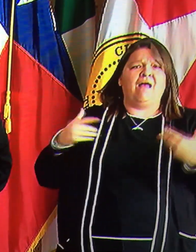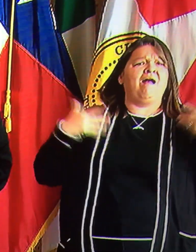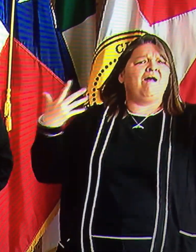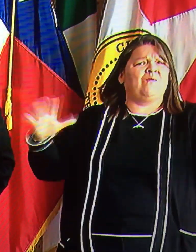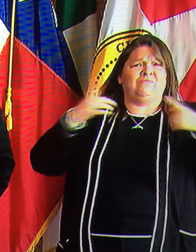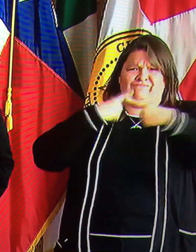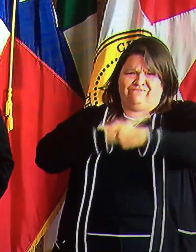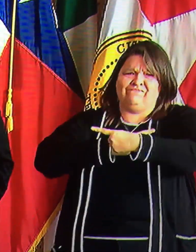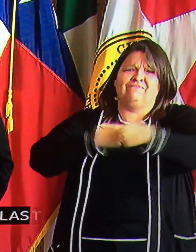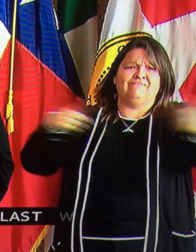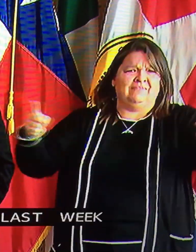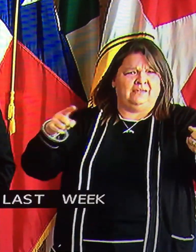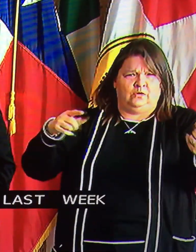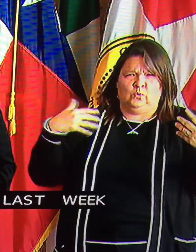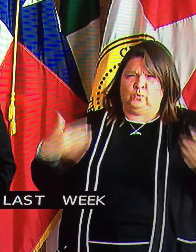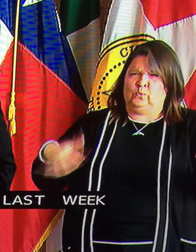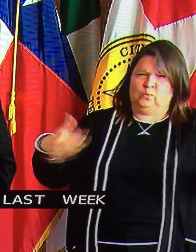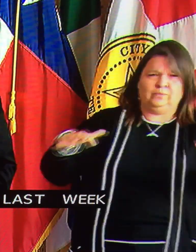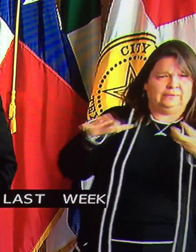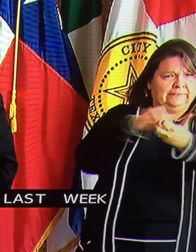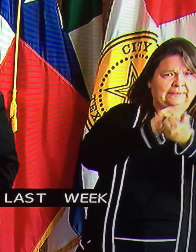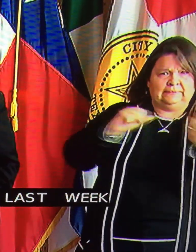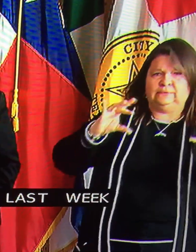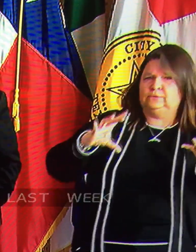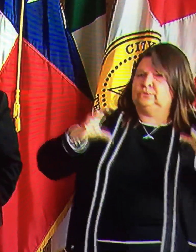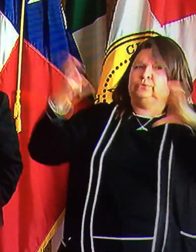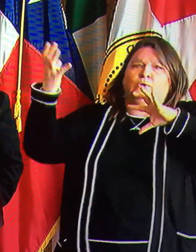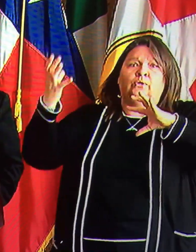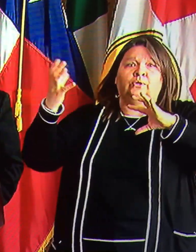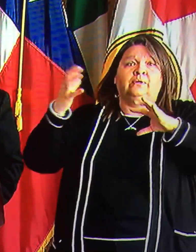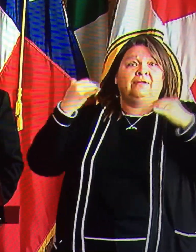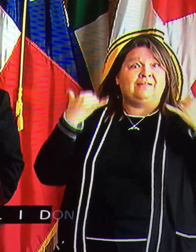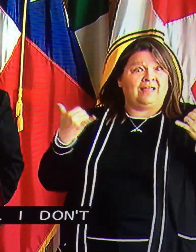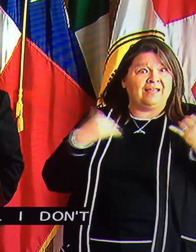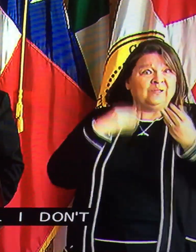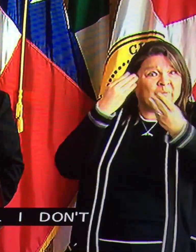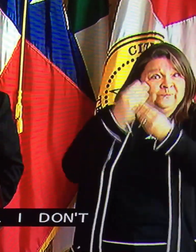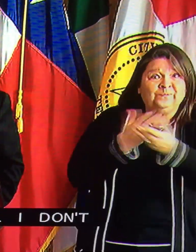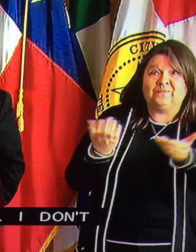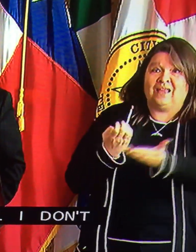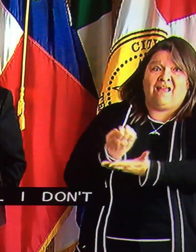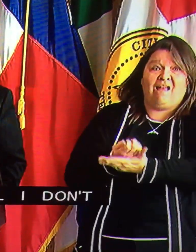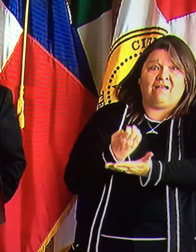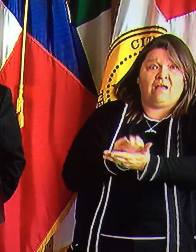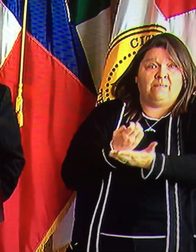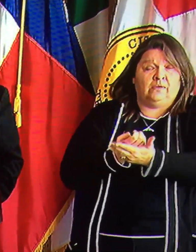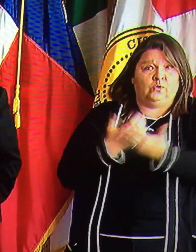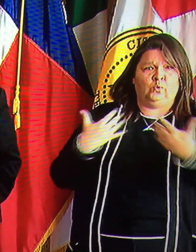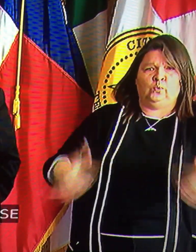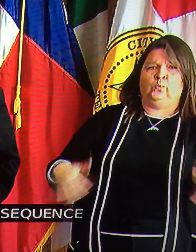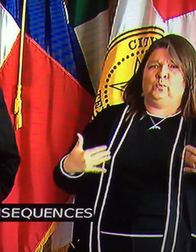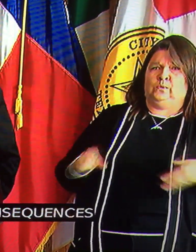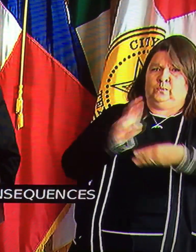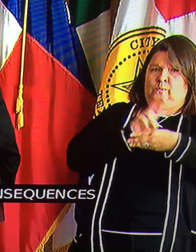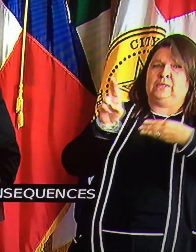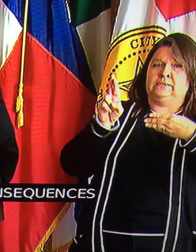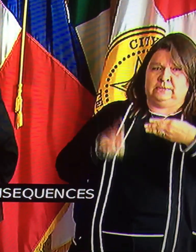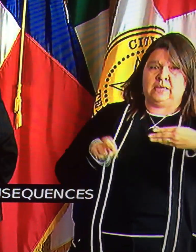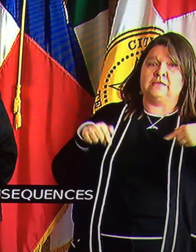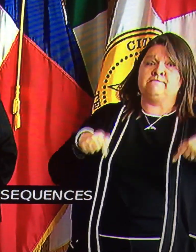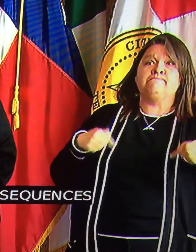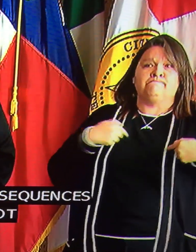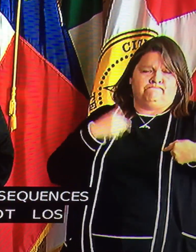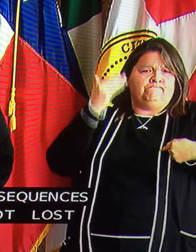declaration, I told all of you that the economic consequences of this action were not lost on me.